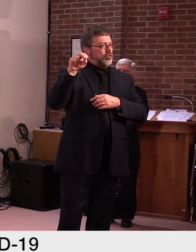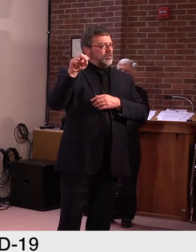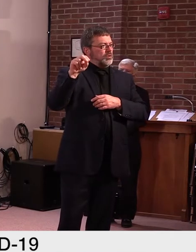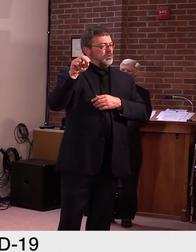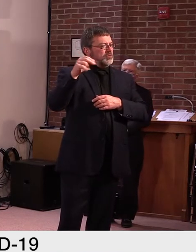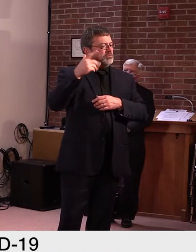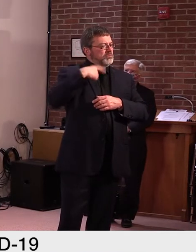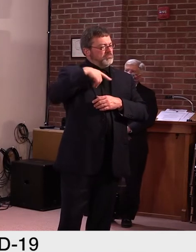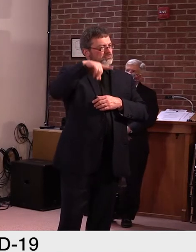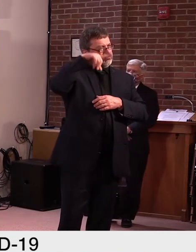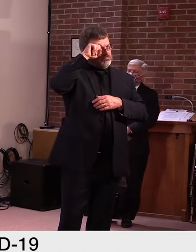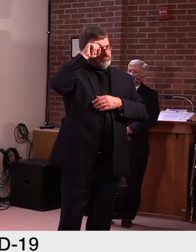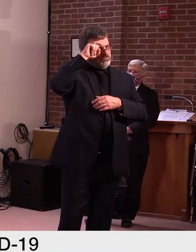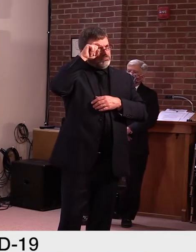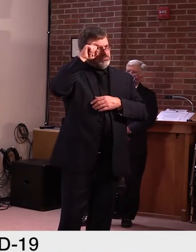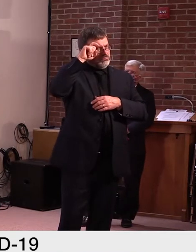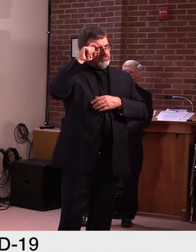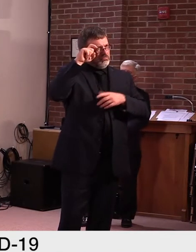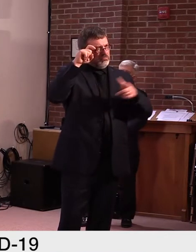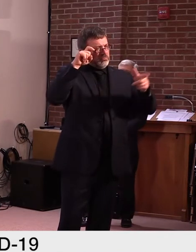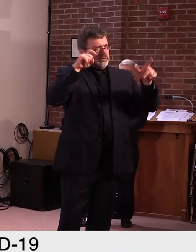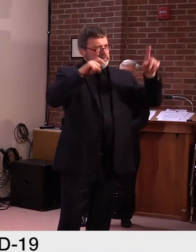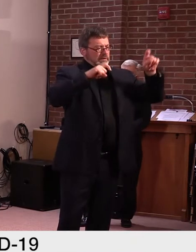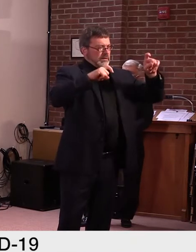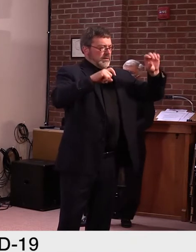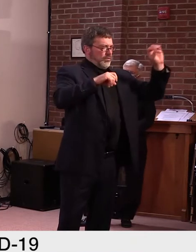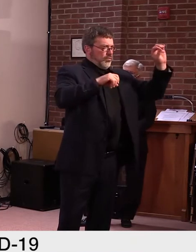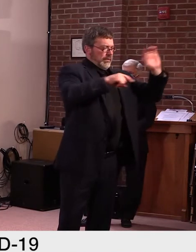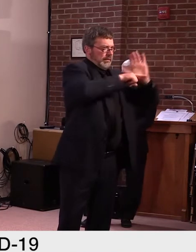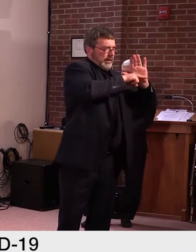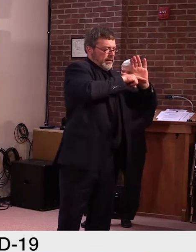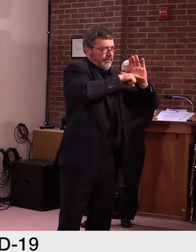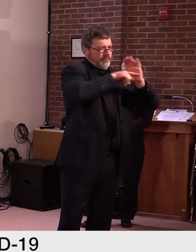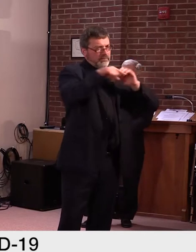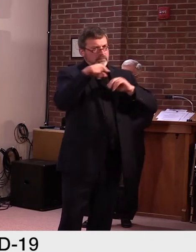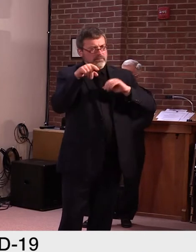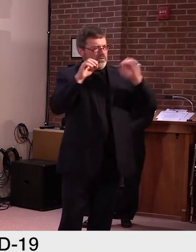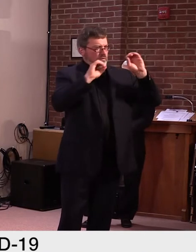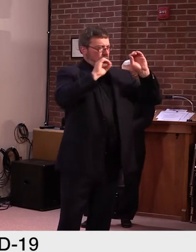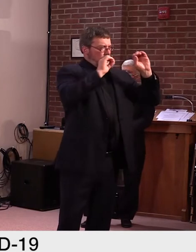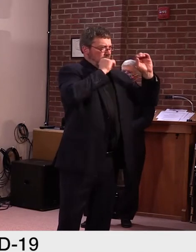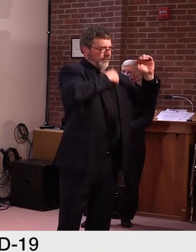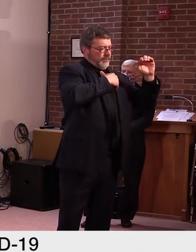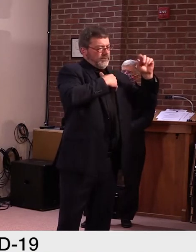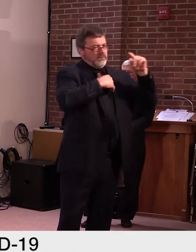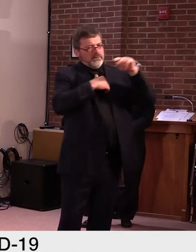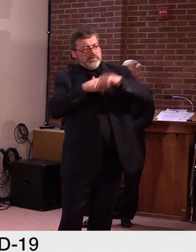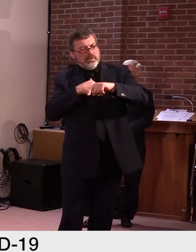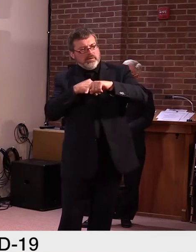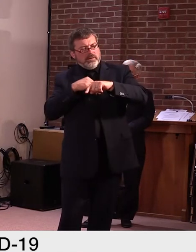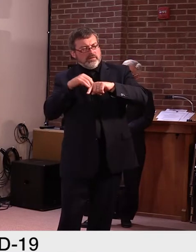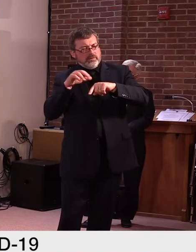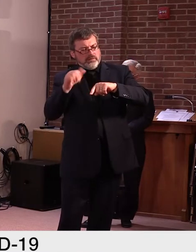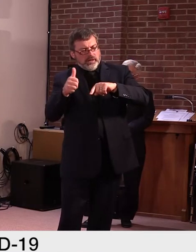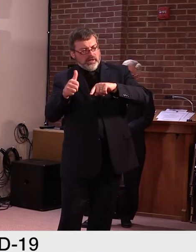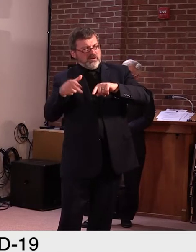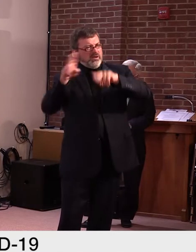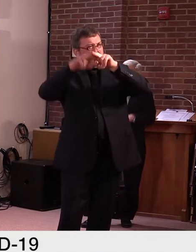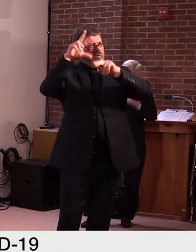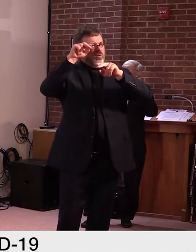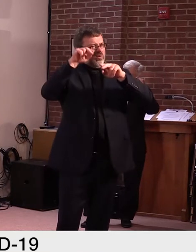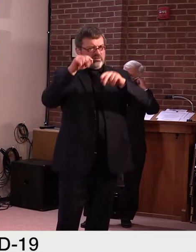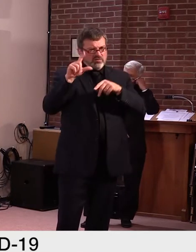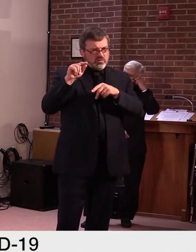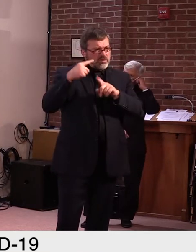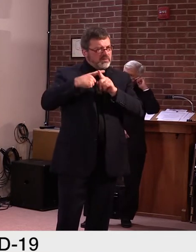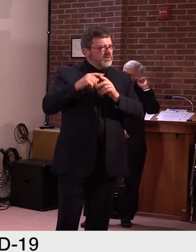question is why are we seeing a spike in cases in Washington County if all tests related to the CrossFit Brook closure